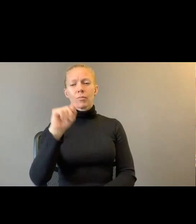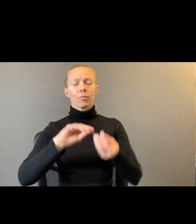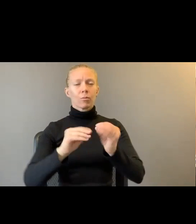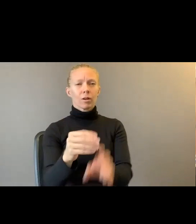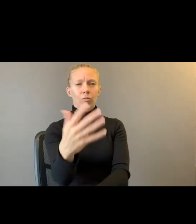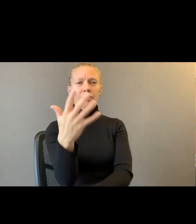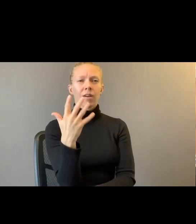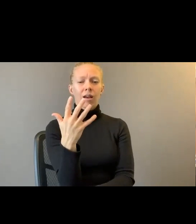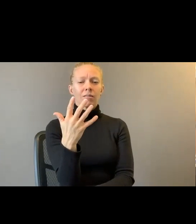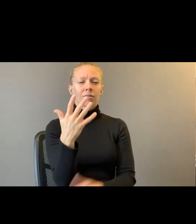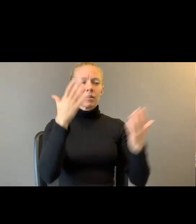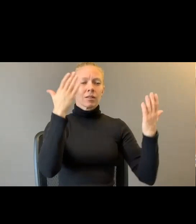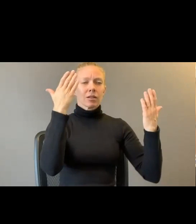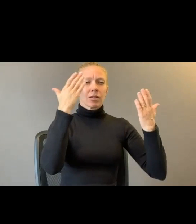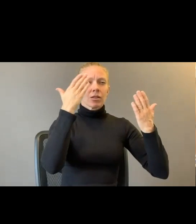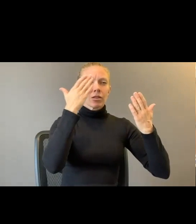These eyes.